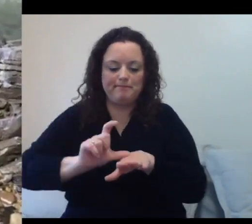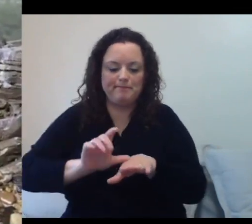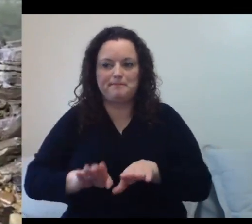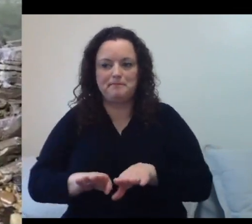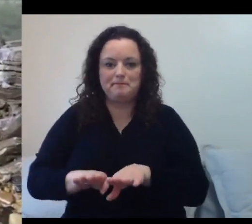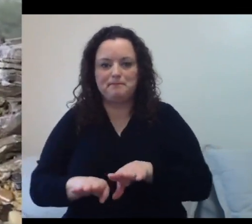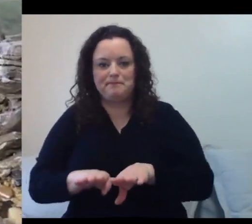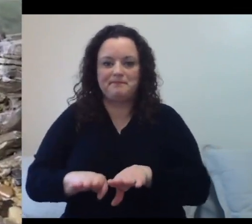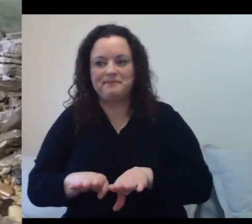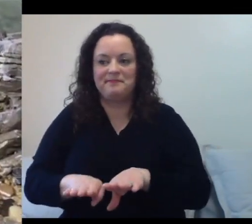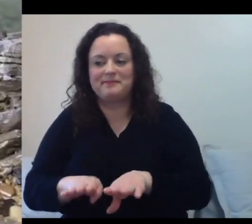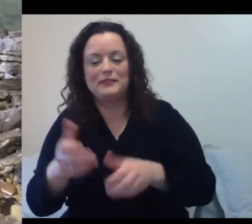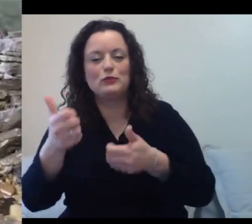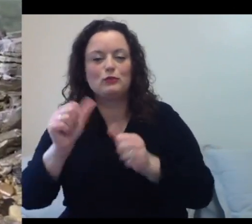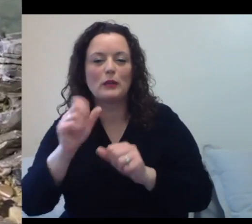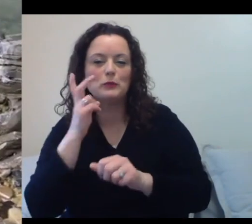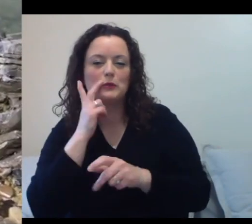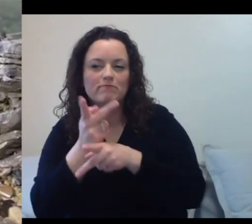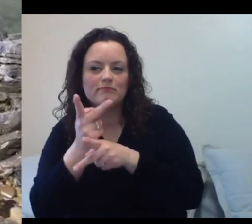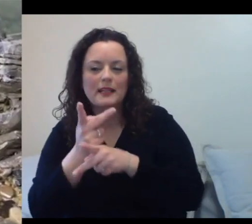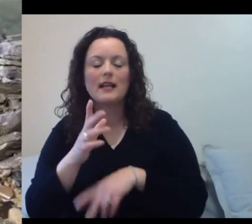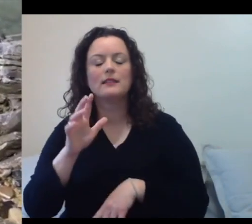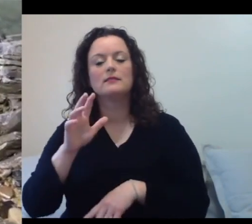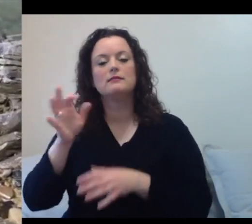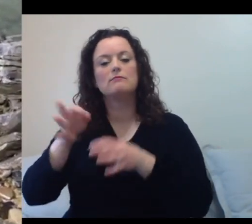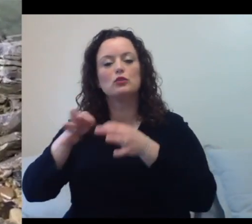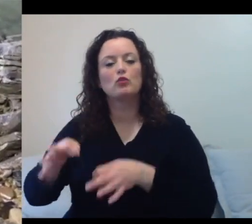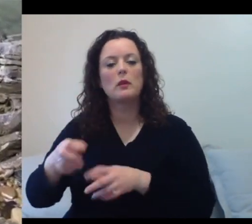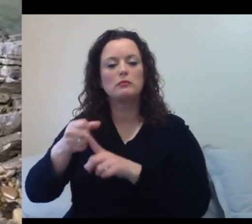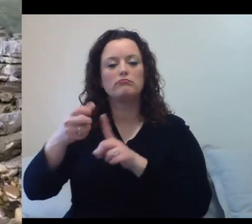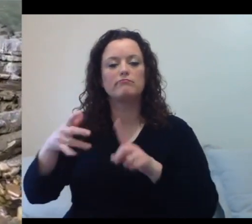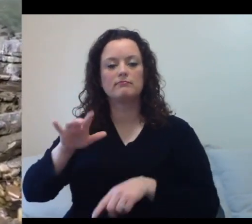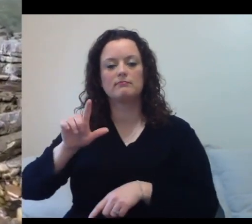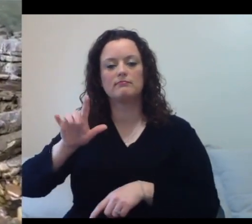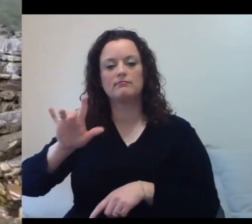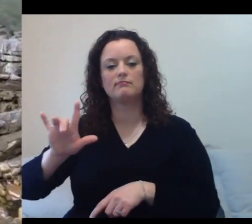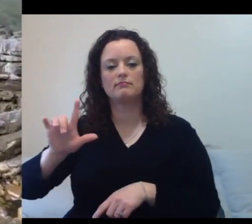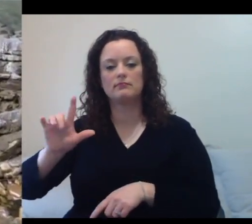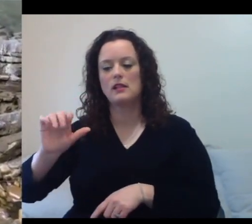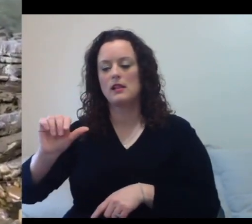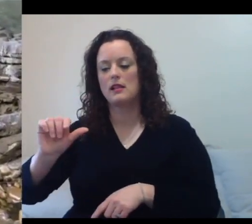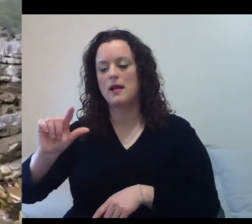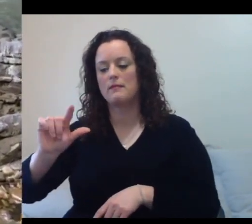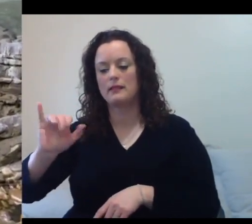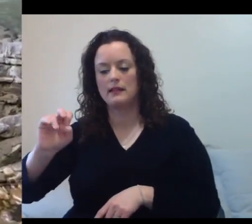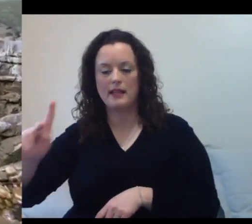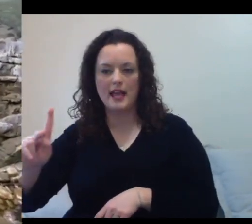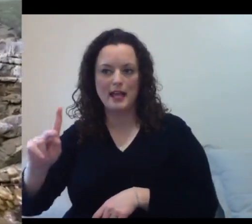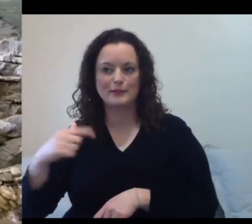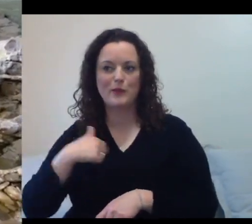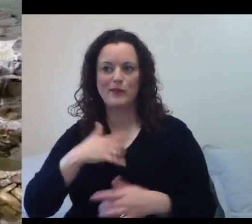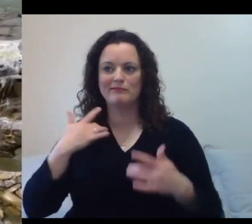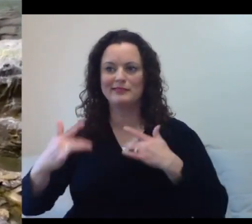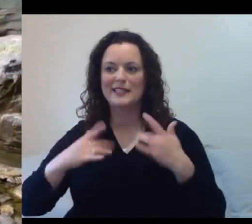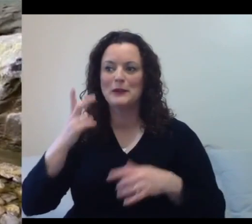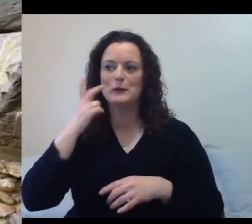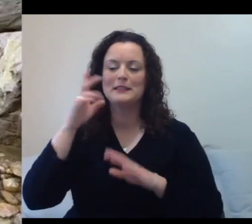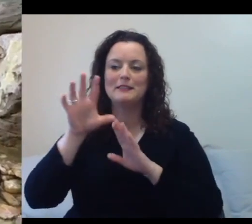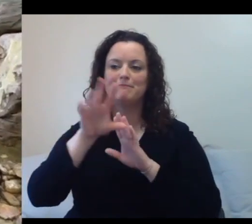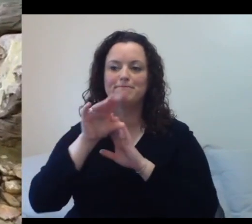out. It's going to be really cool. And we're super excited to see videos and photos from you guys trying to recreate that and see who's a good incubator out there and who's